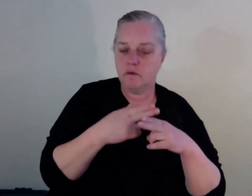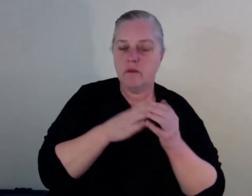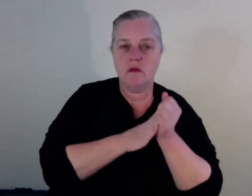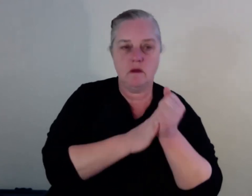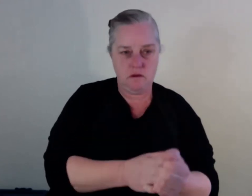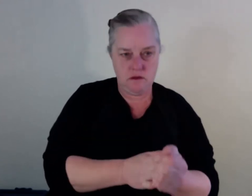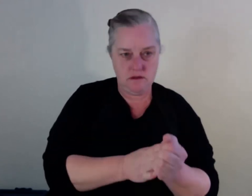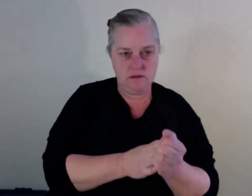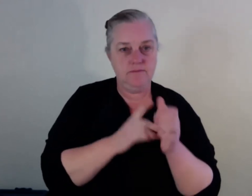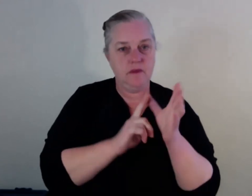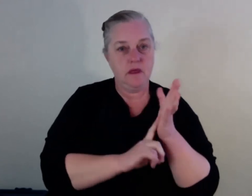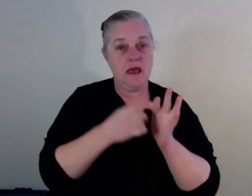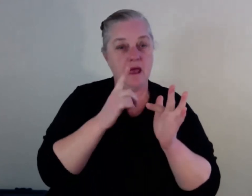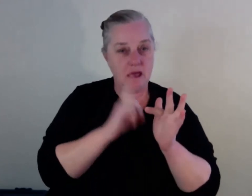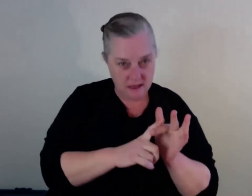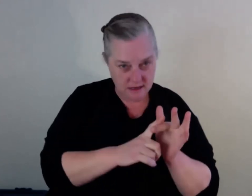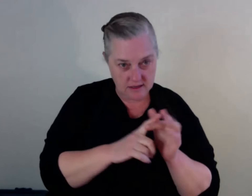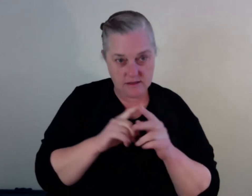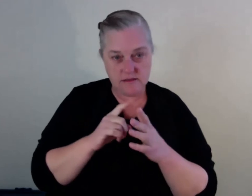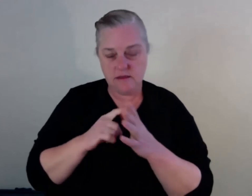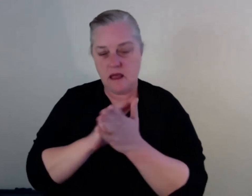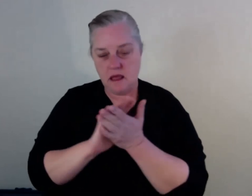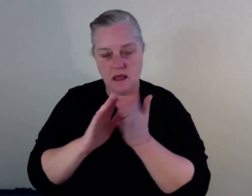also participated in that. So I want to say thank you so much for your time in doing that.